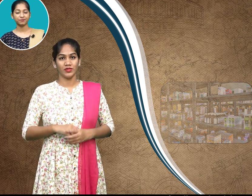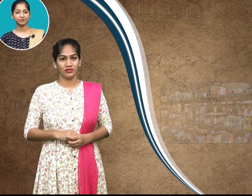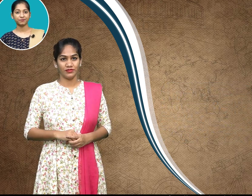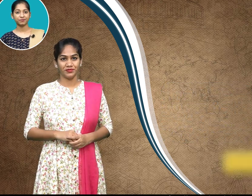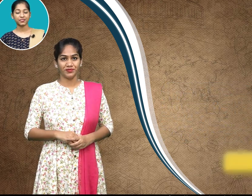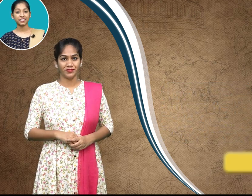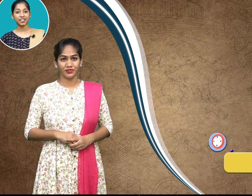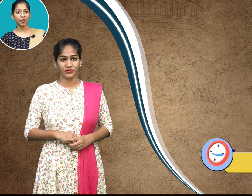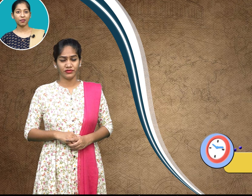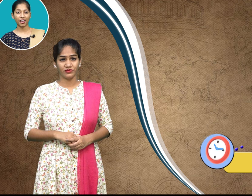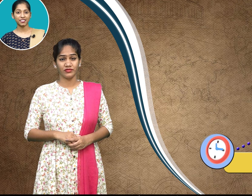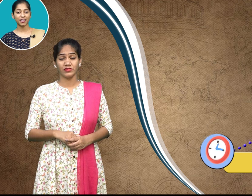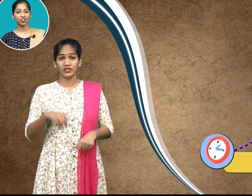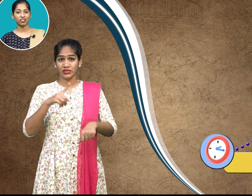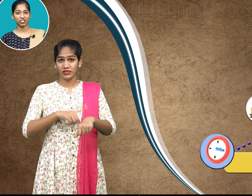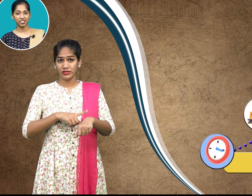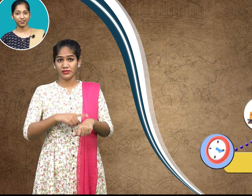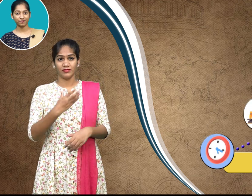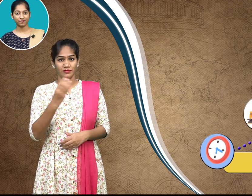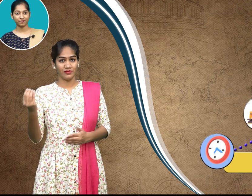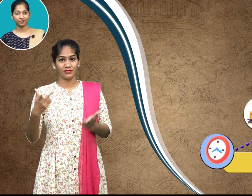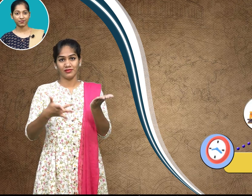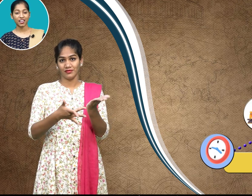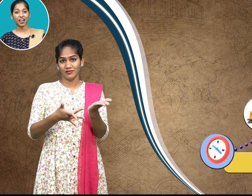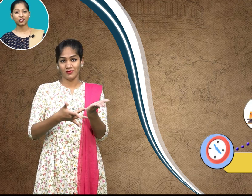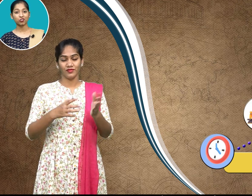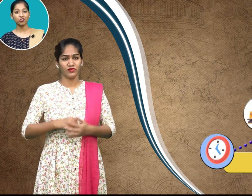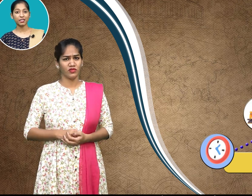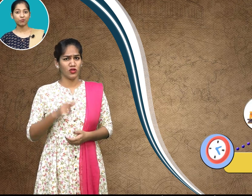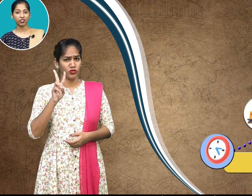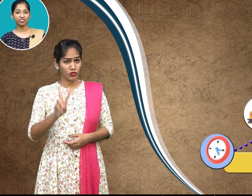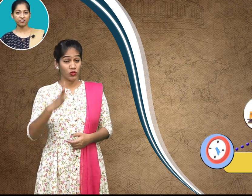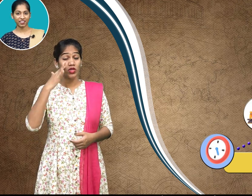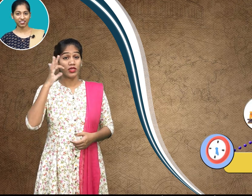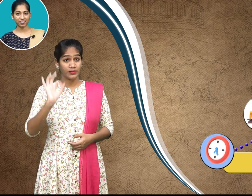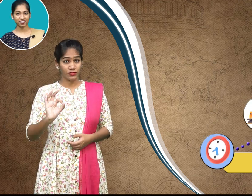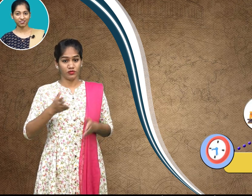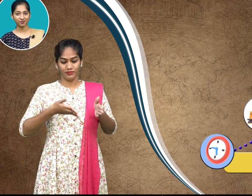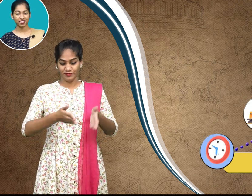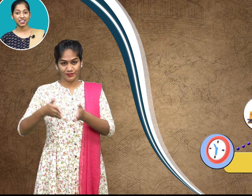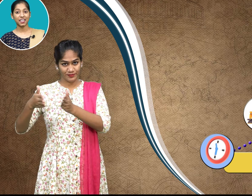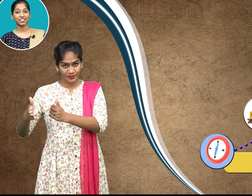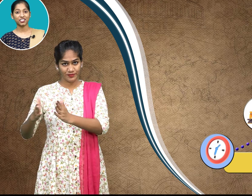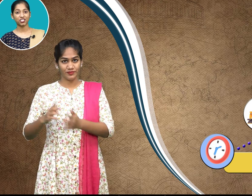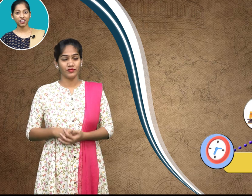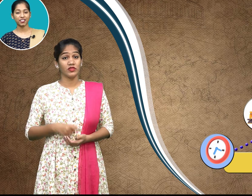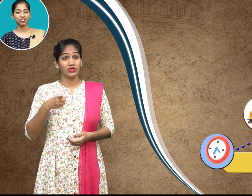time and technology are two important factors that can change